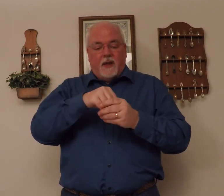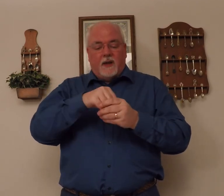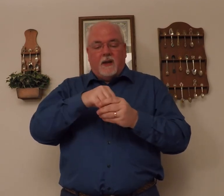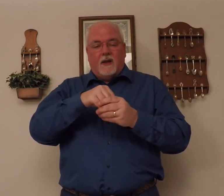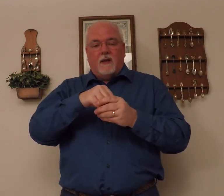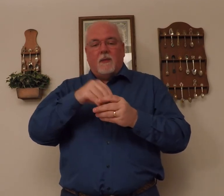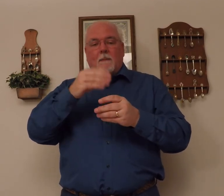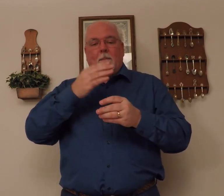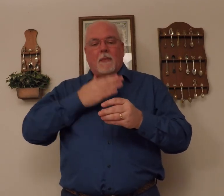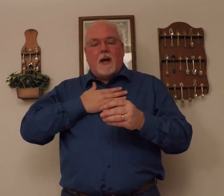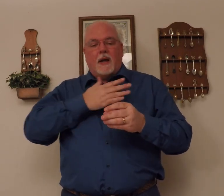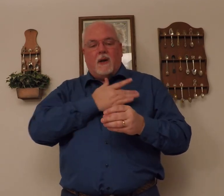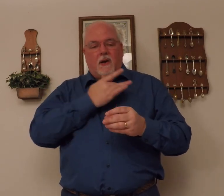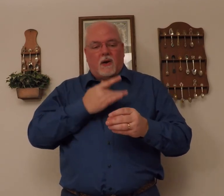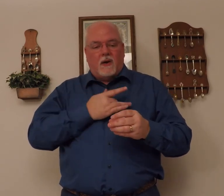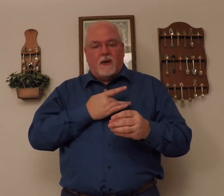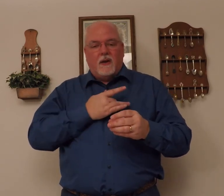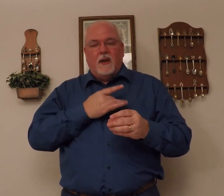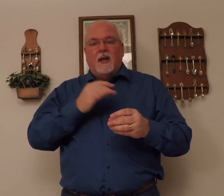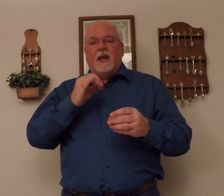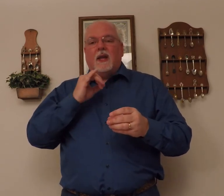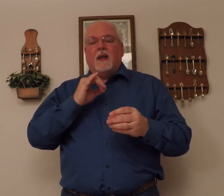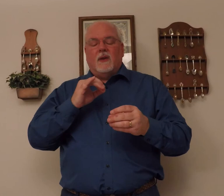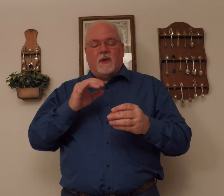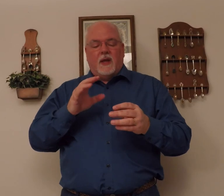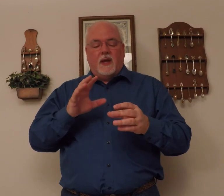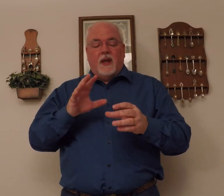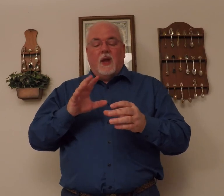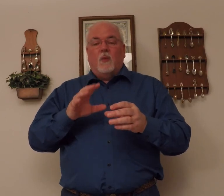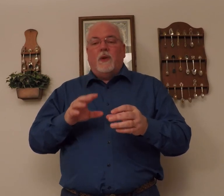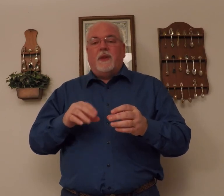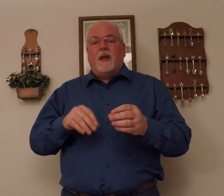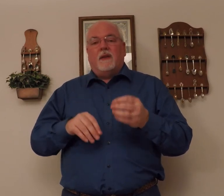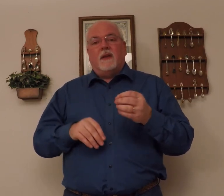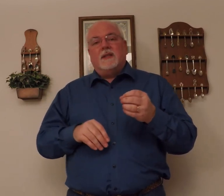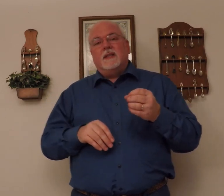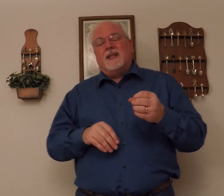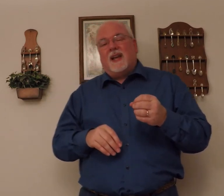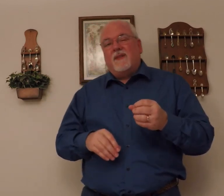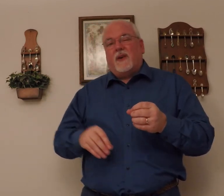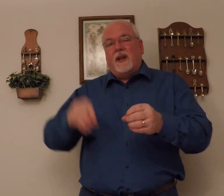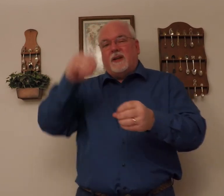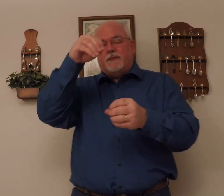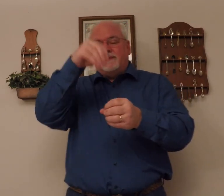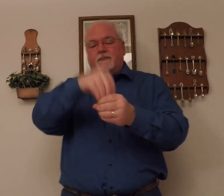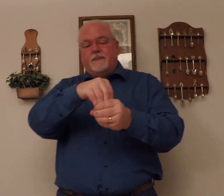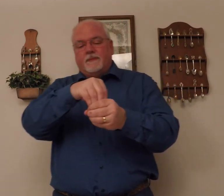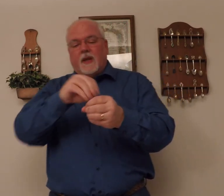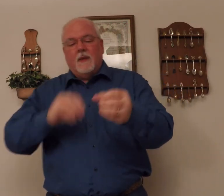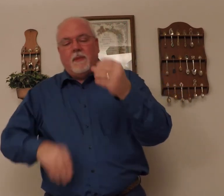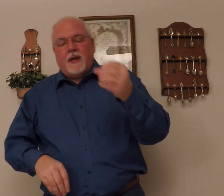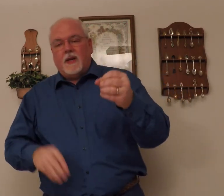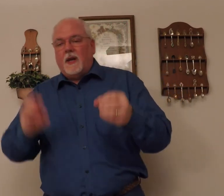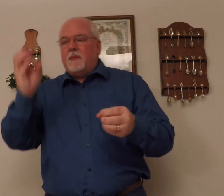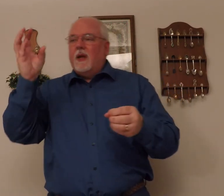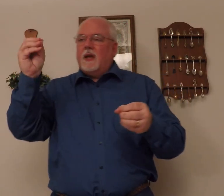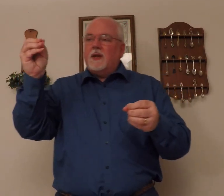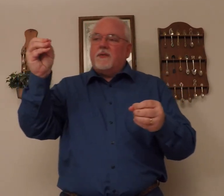my heart. Okay. Within. This is a sign for in. Make a cup. Get your